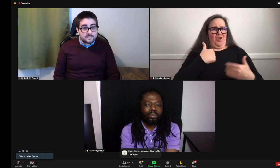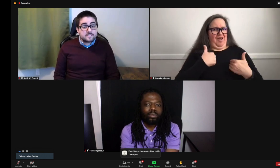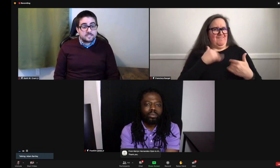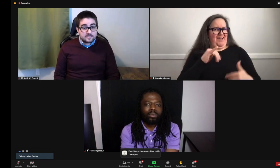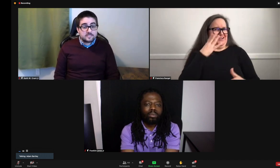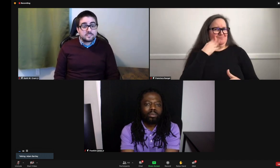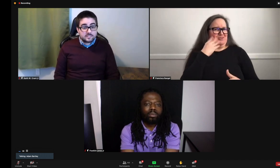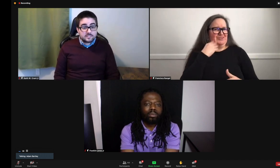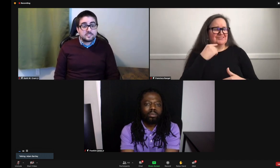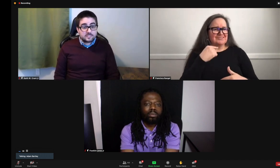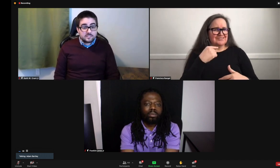something else?